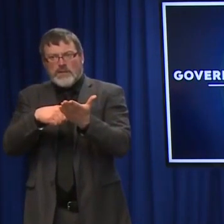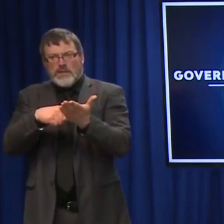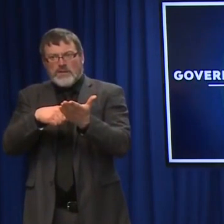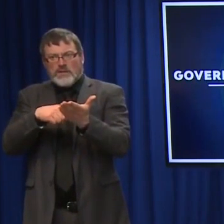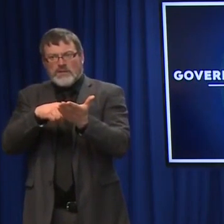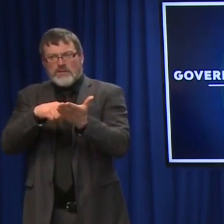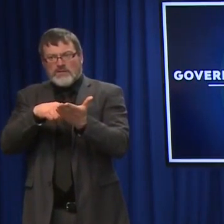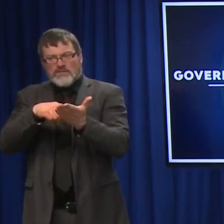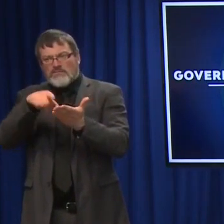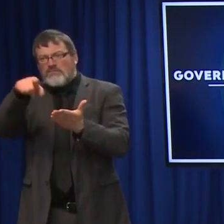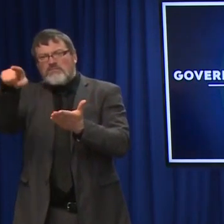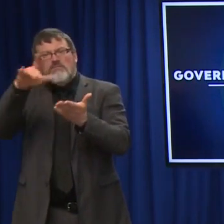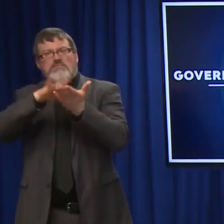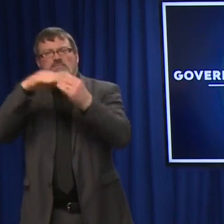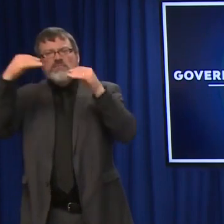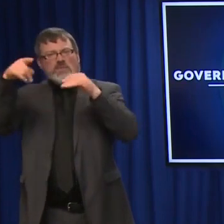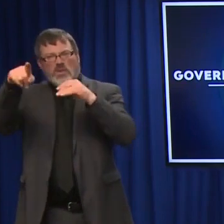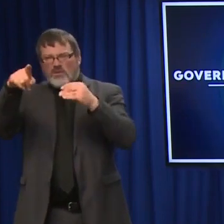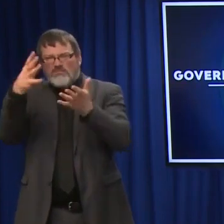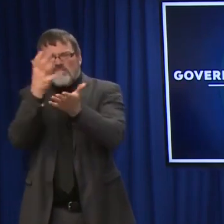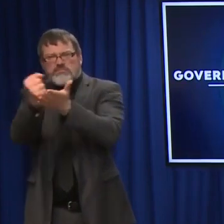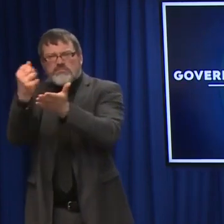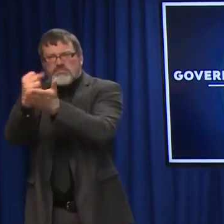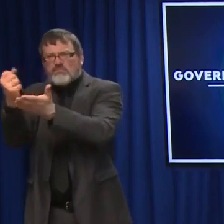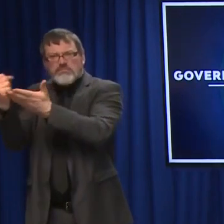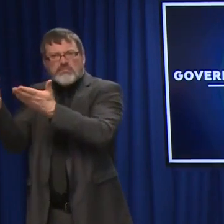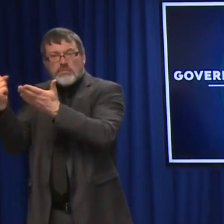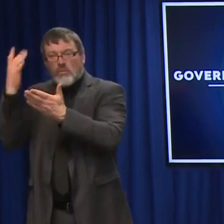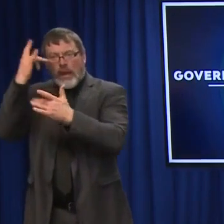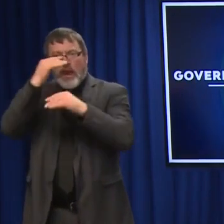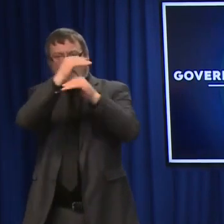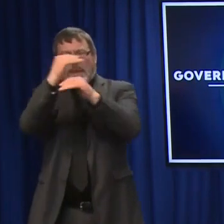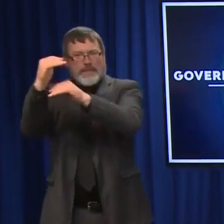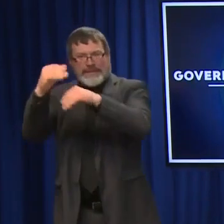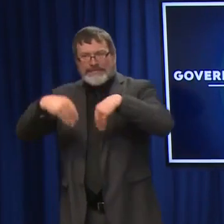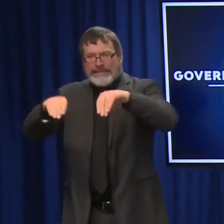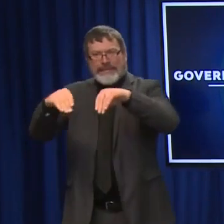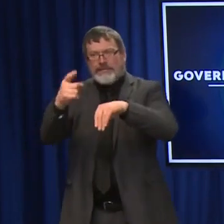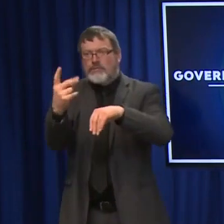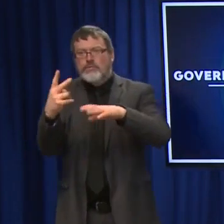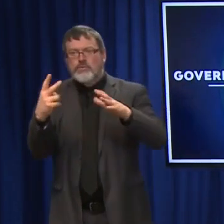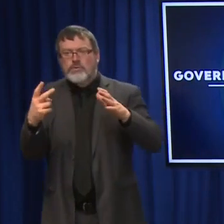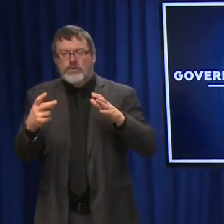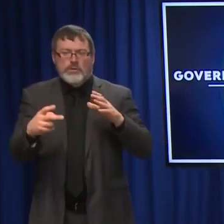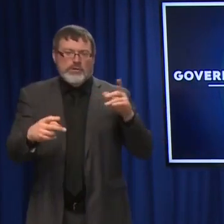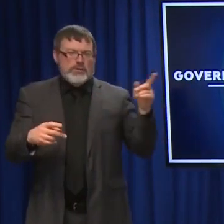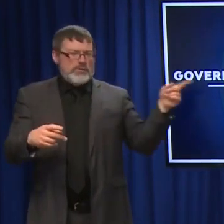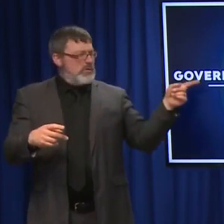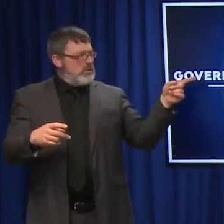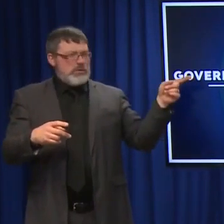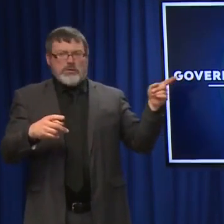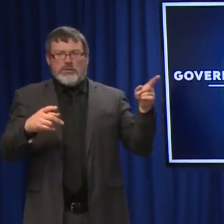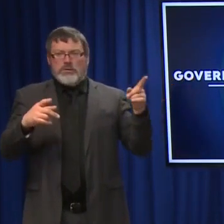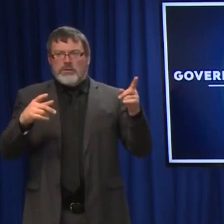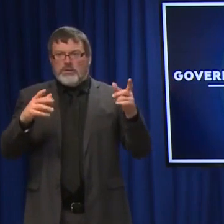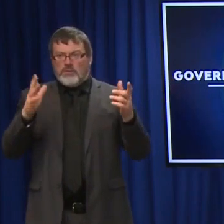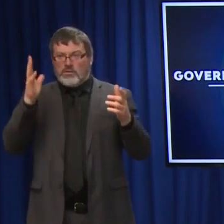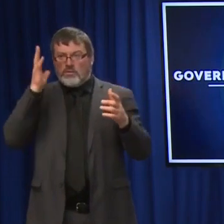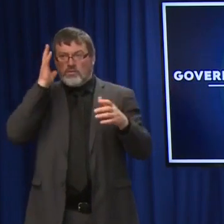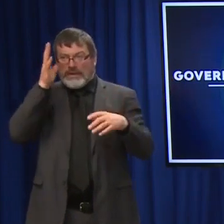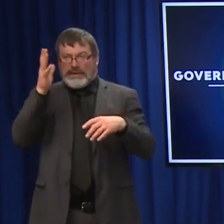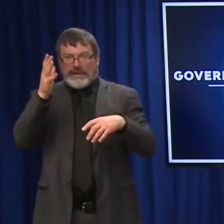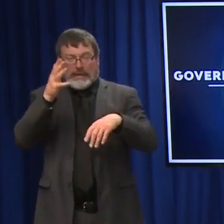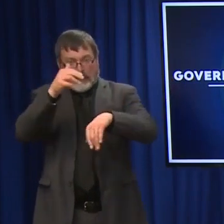considering expanding the fixed vaccination sites to also include COVID testing, or perhaps create more test